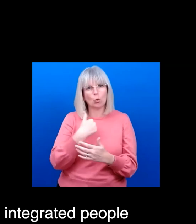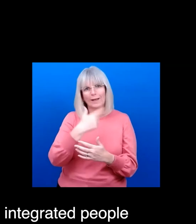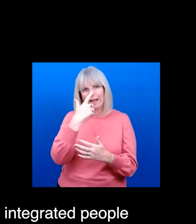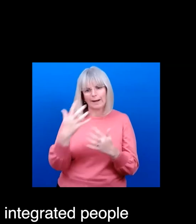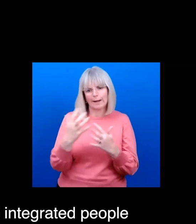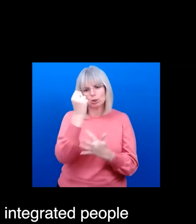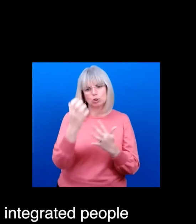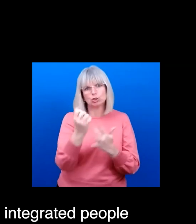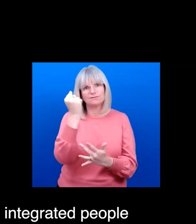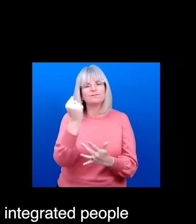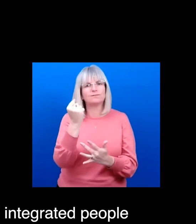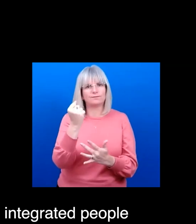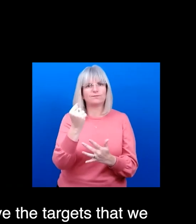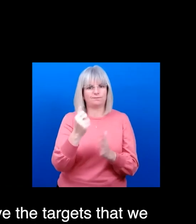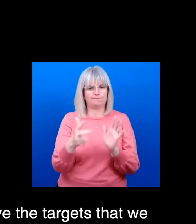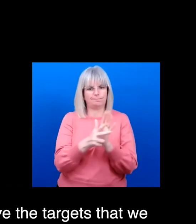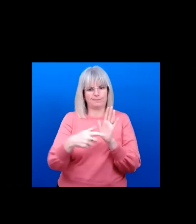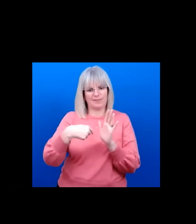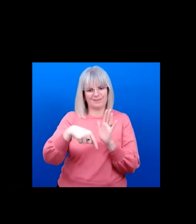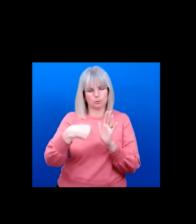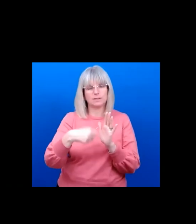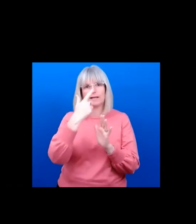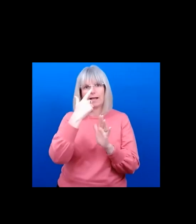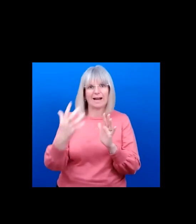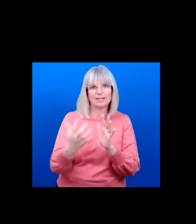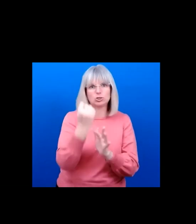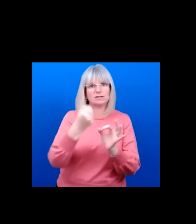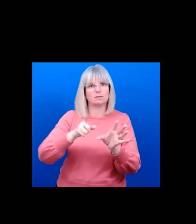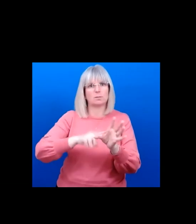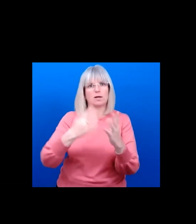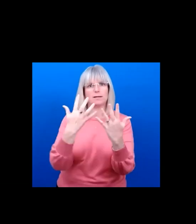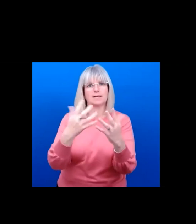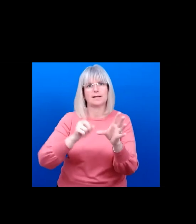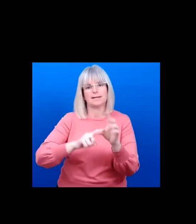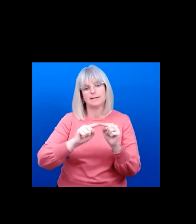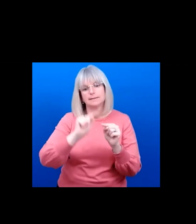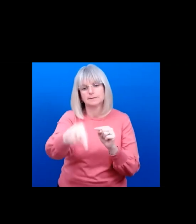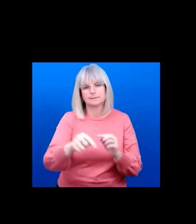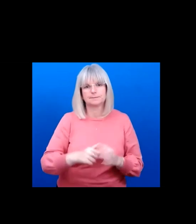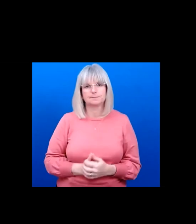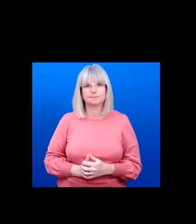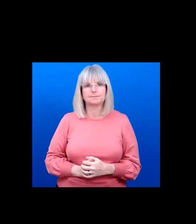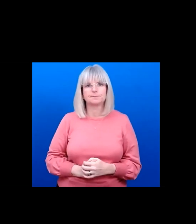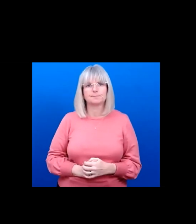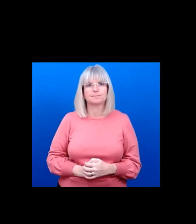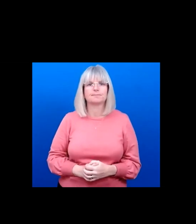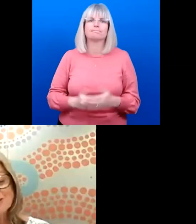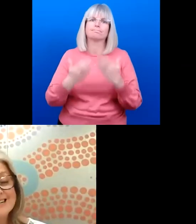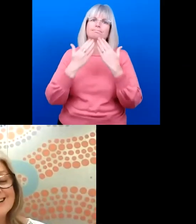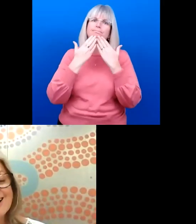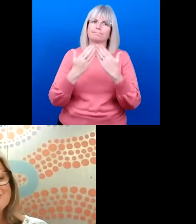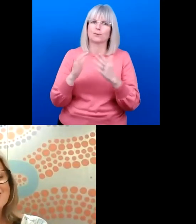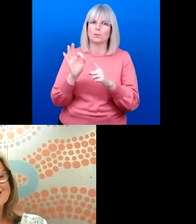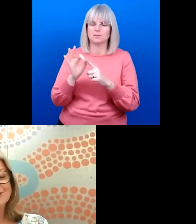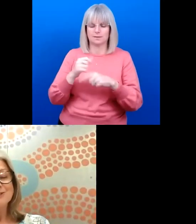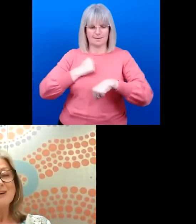by the end of the decade. Thanks very much. Thanks, Peter. So that does bring our time almost to an